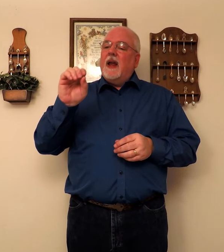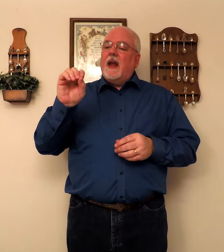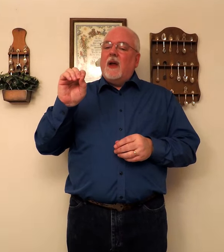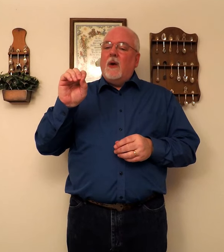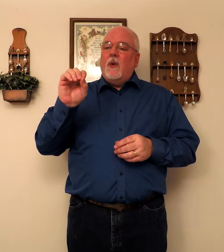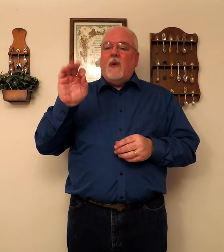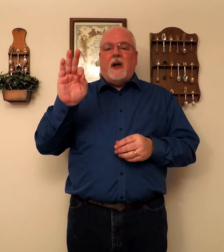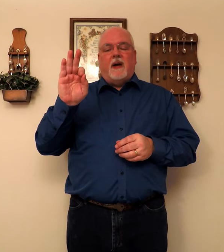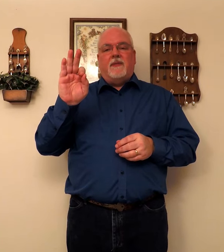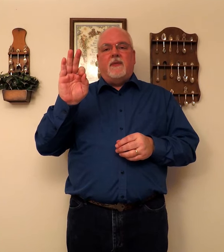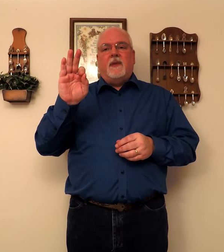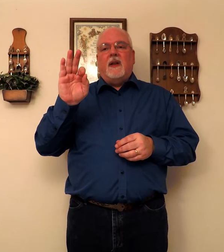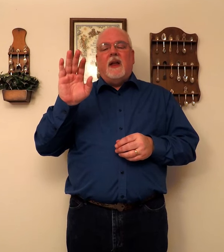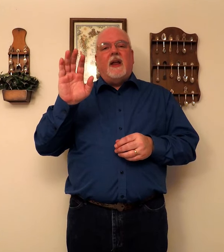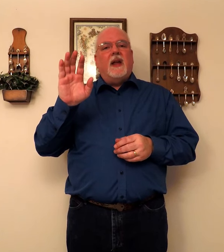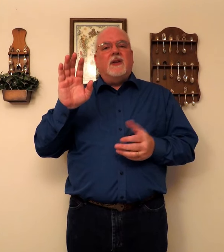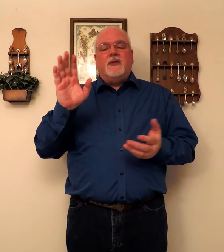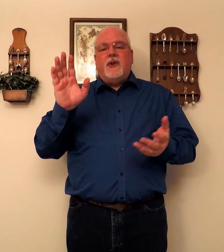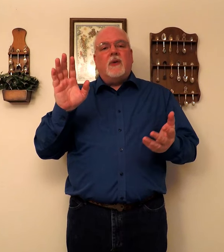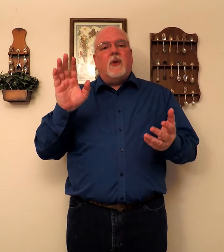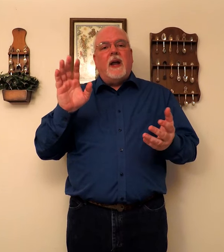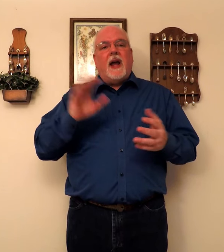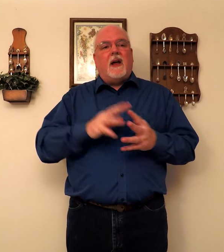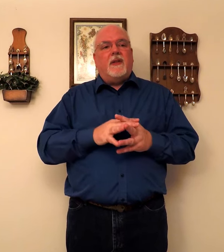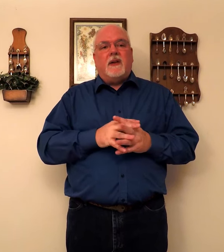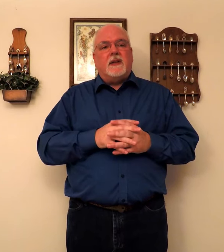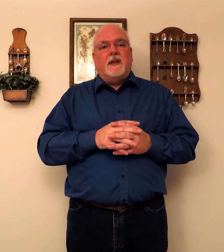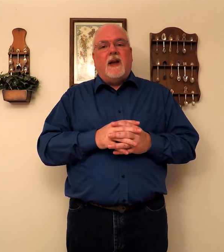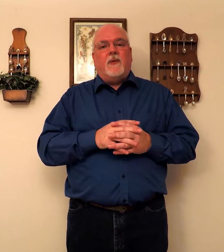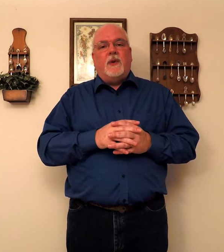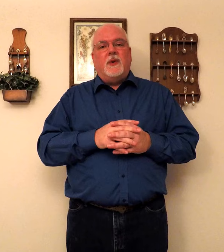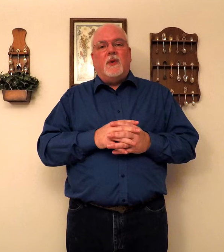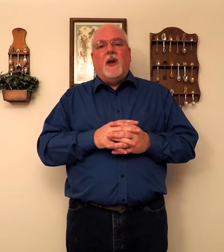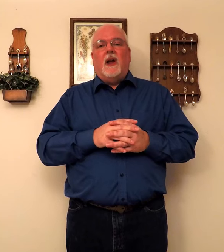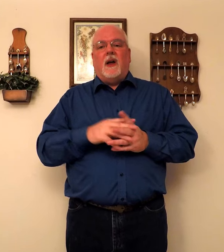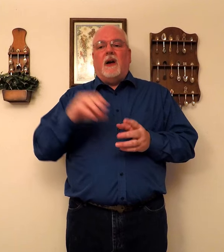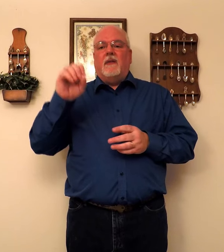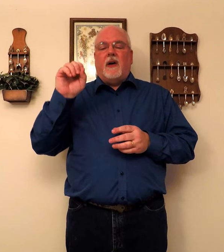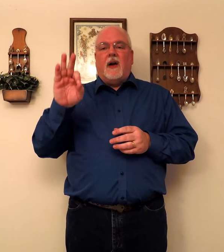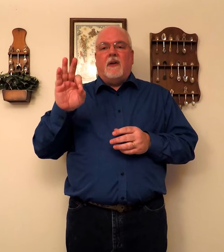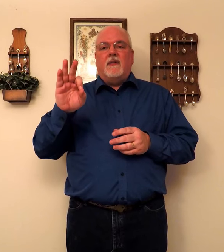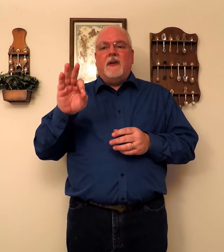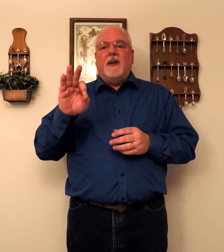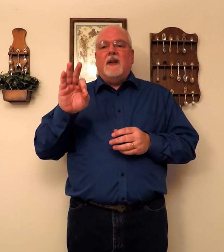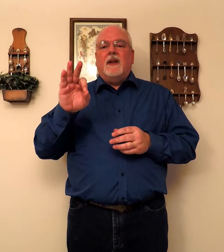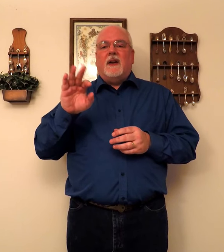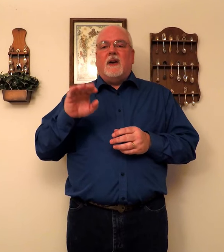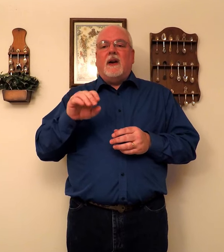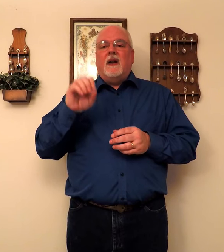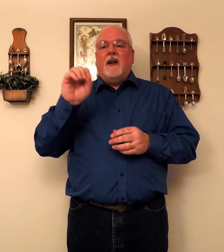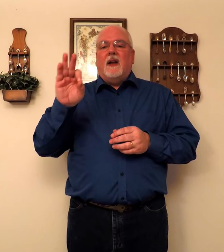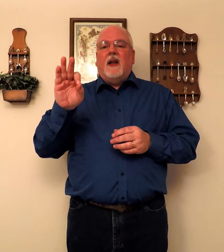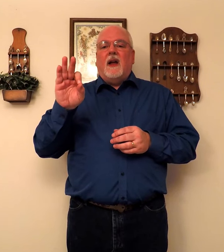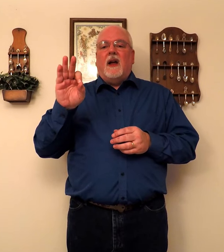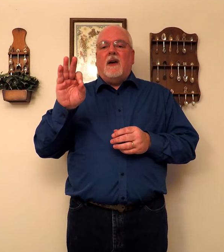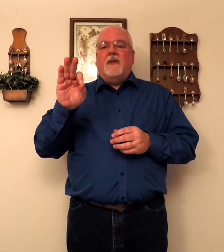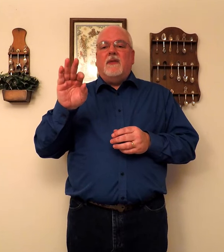O, F. It is generally how the deaf would do of, of, all right? Of,